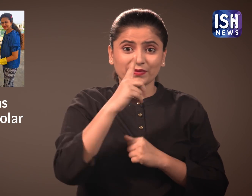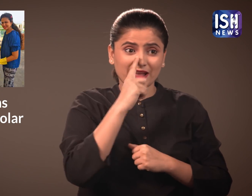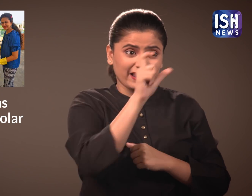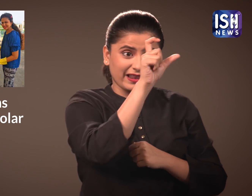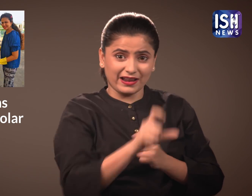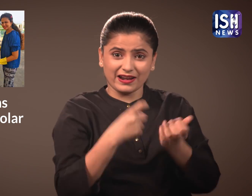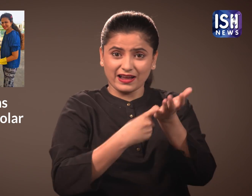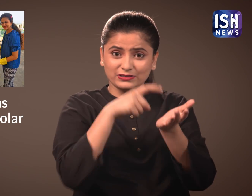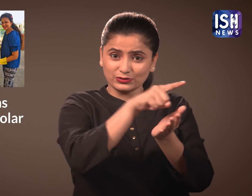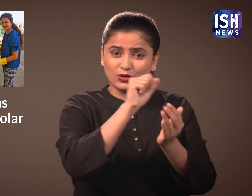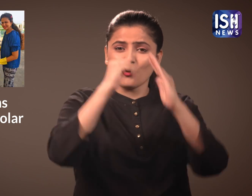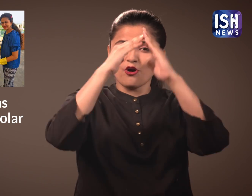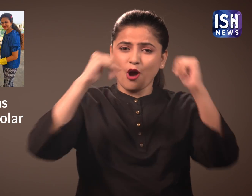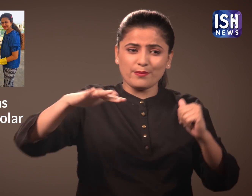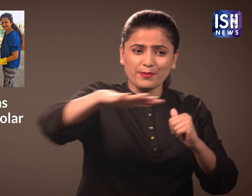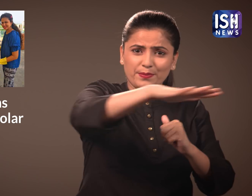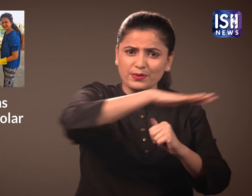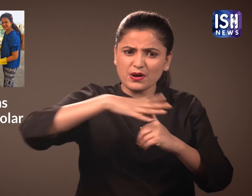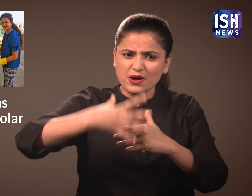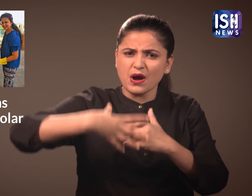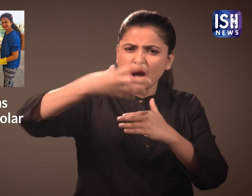Her house is completely eco-friendly.